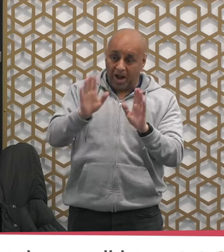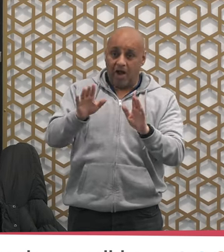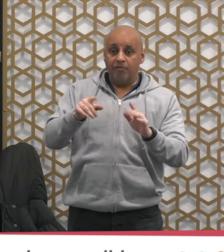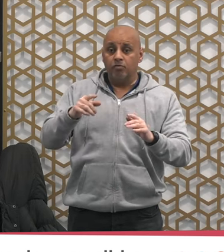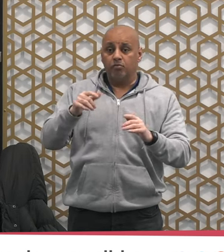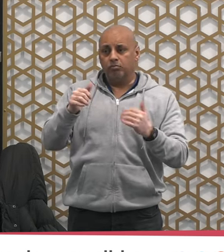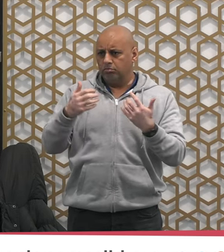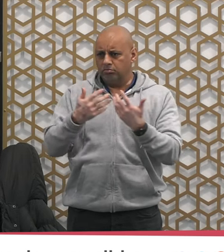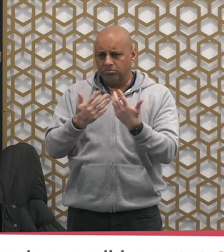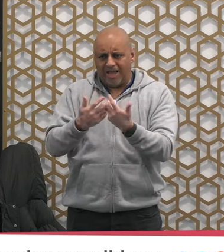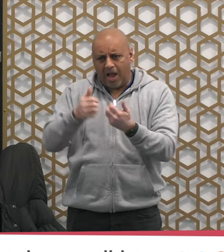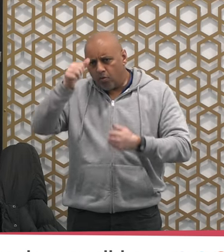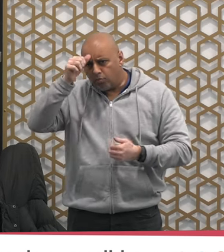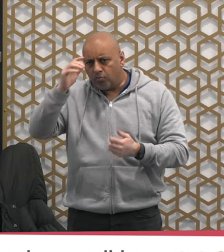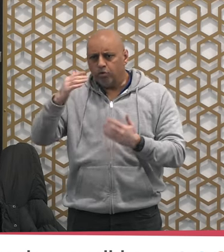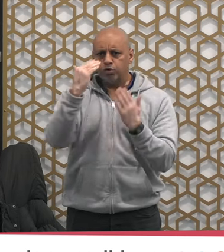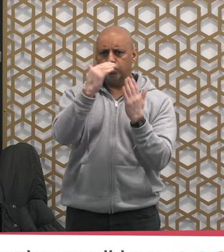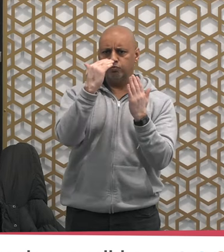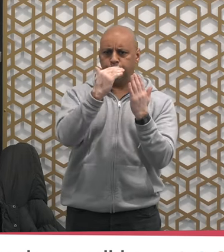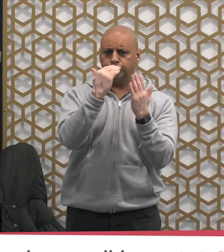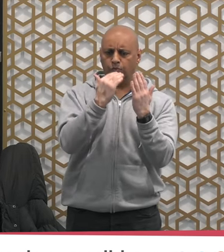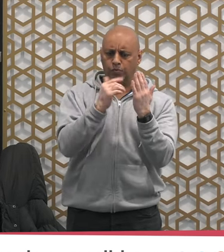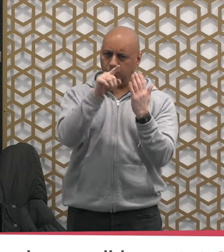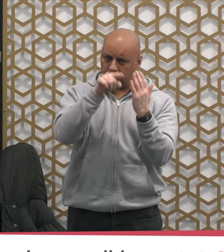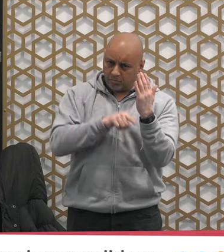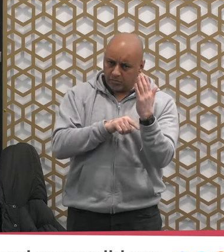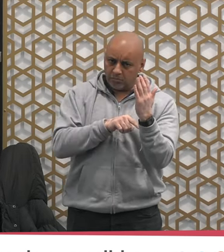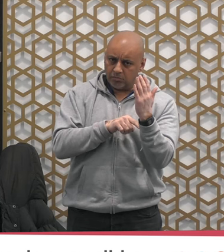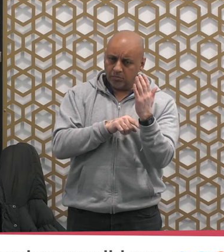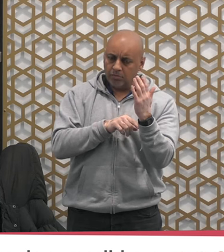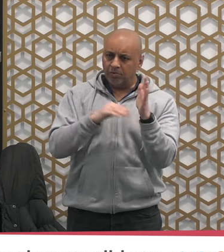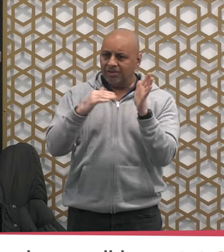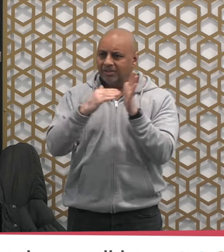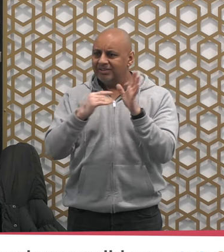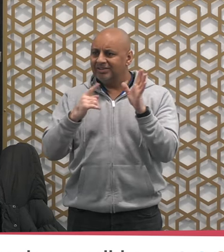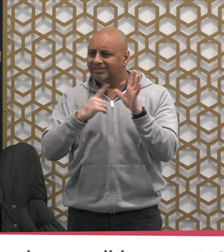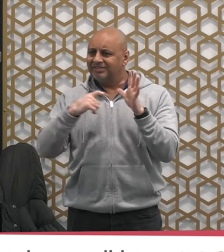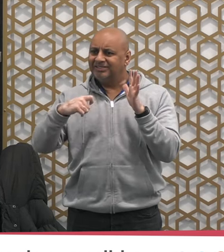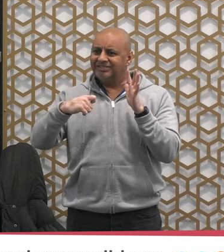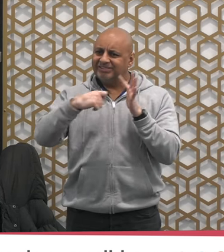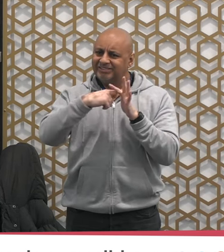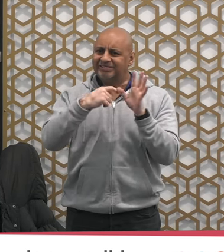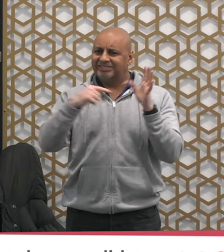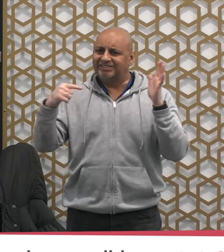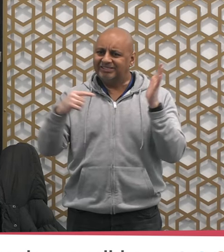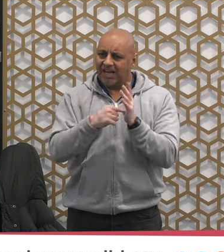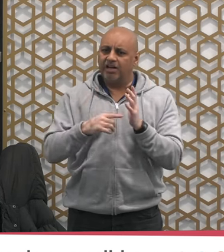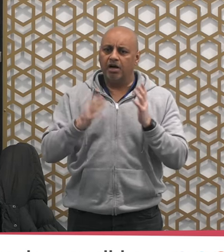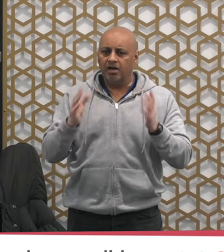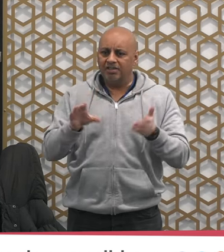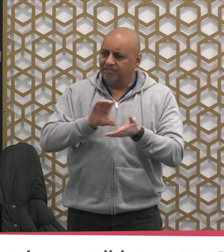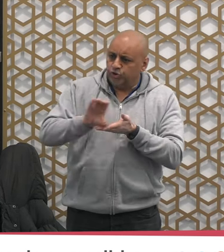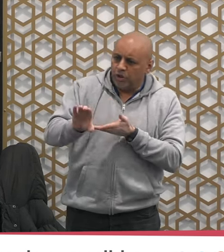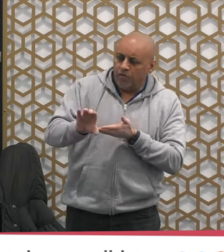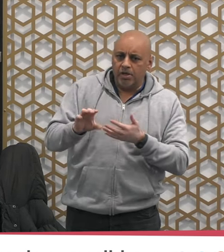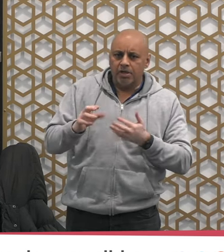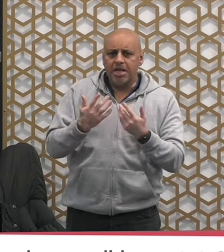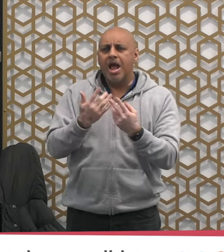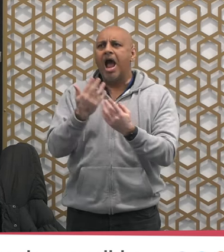rulings you need to know the ruling of zakah how much of zakah you need to pay and what is the nisab and what